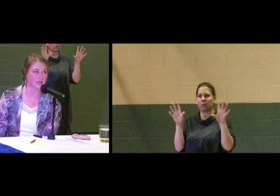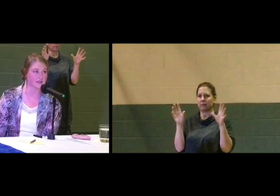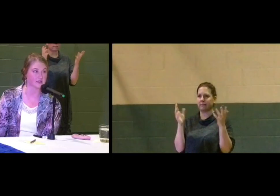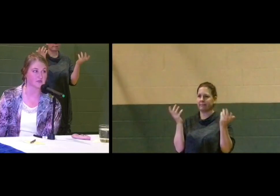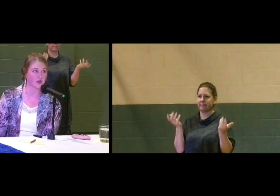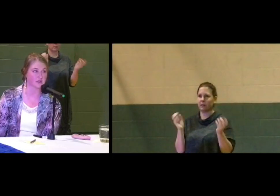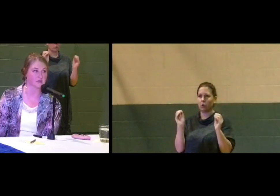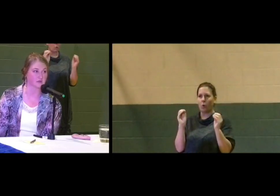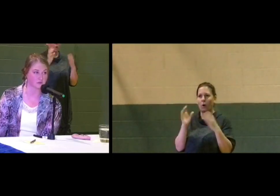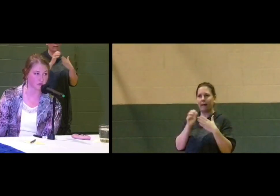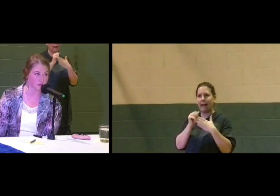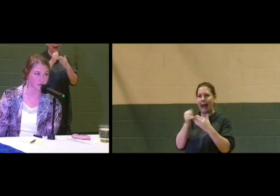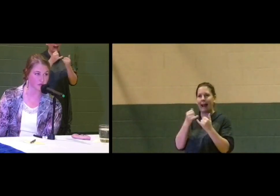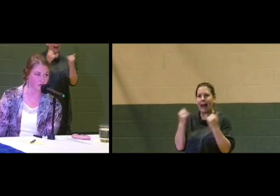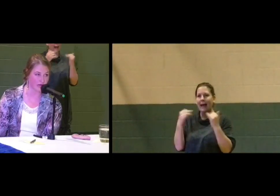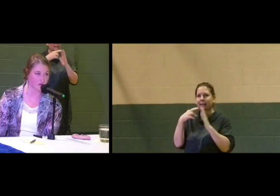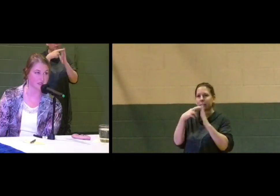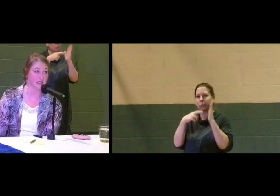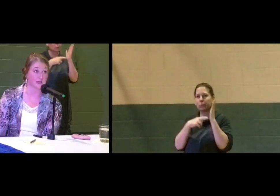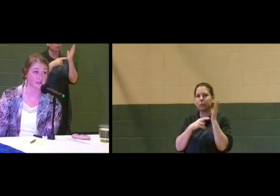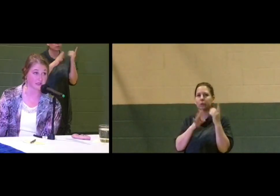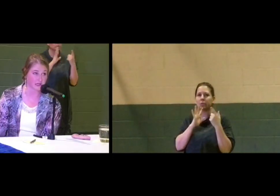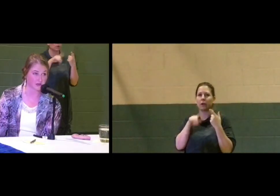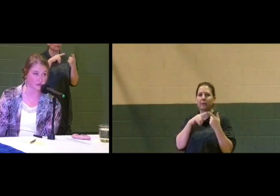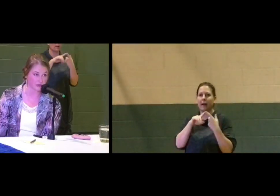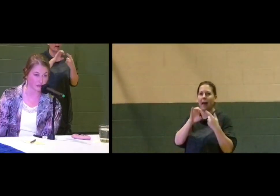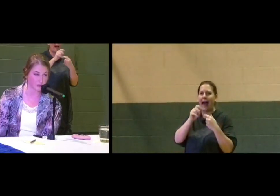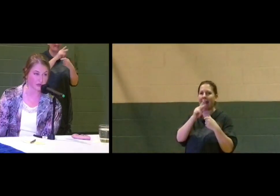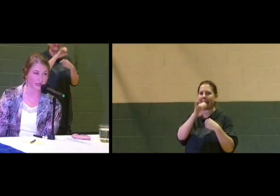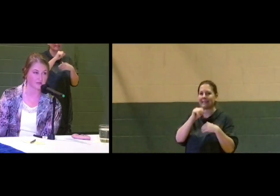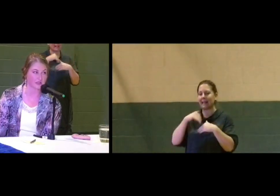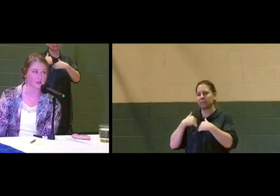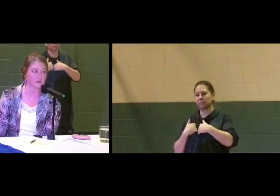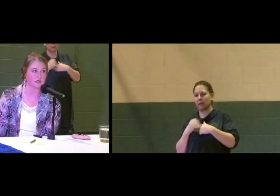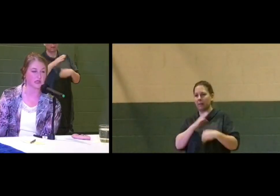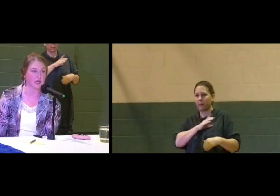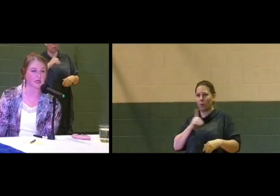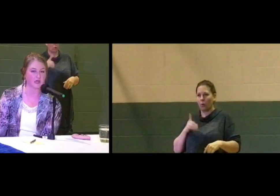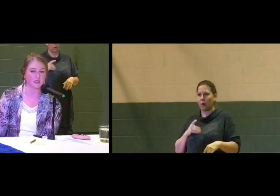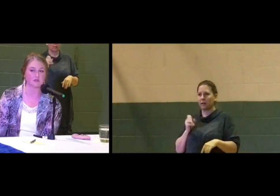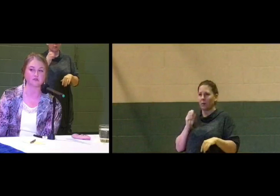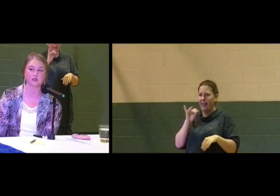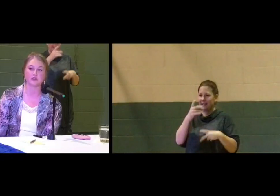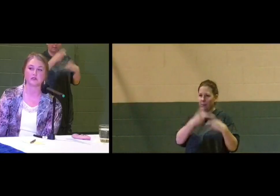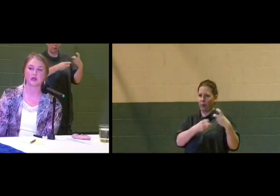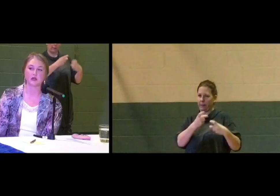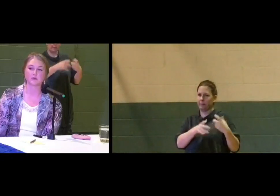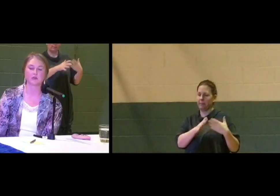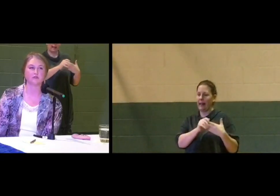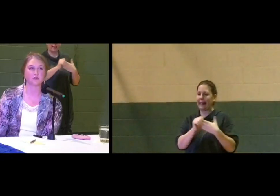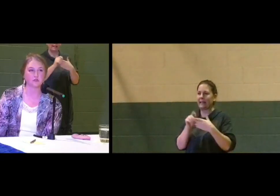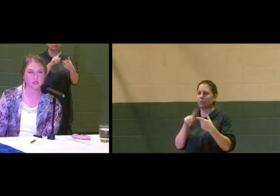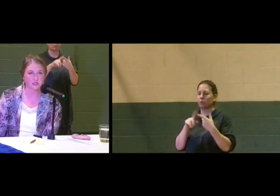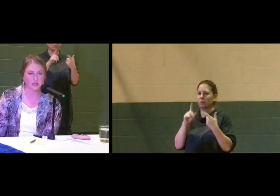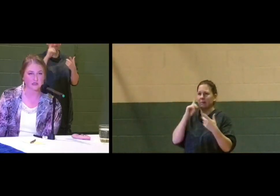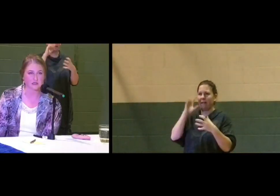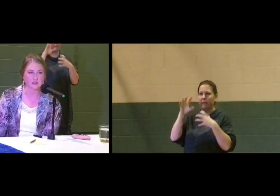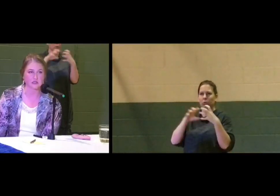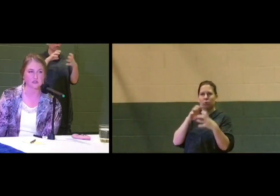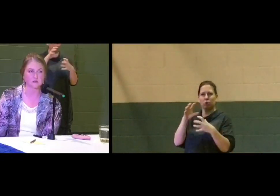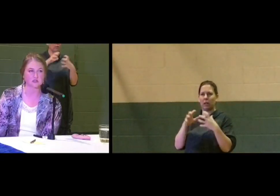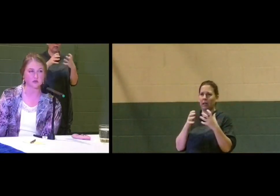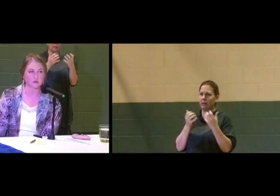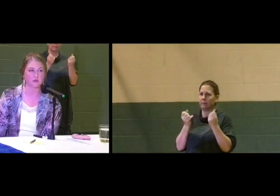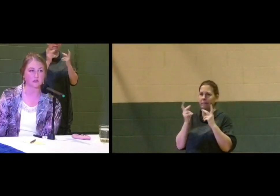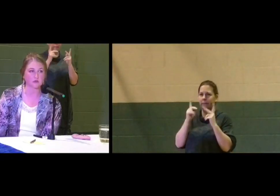clear guidelines as far as the rules around the ethics and accountability board have led to a lot of confusion as